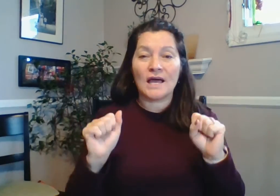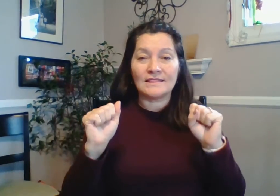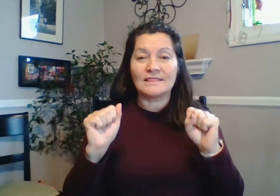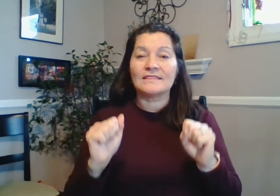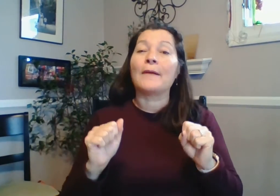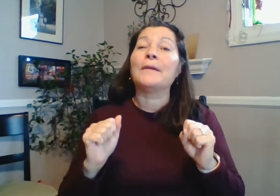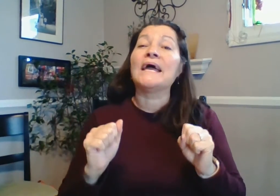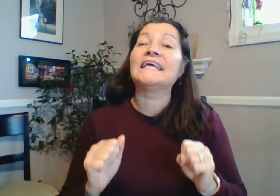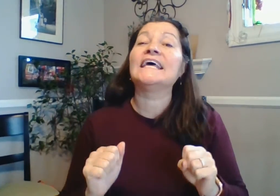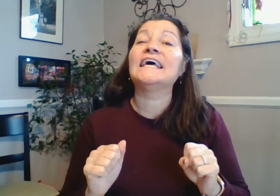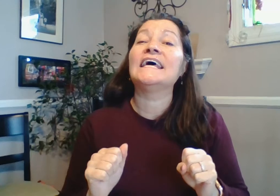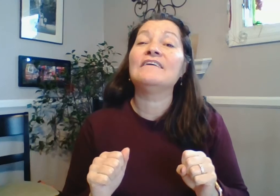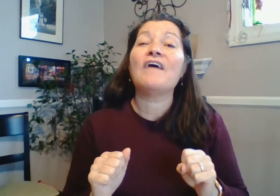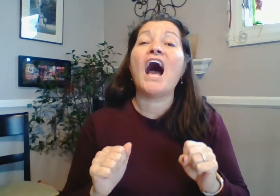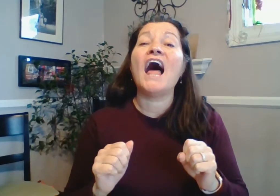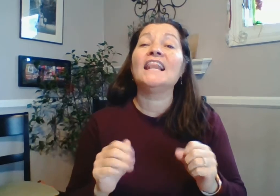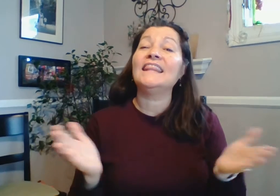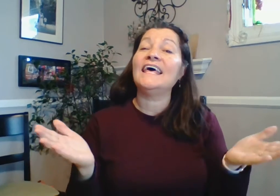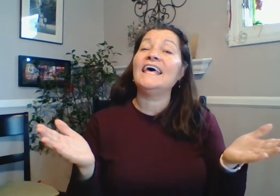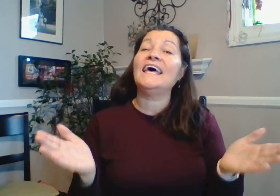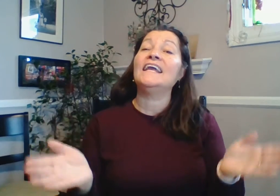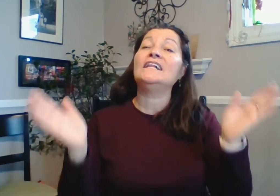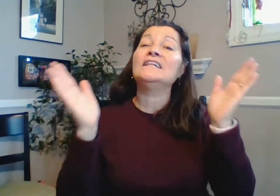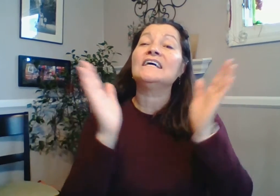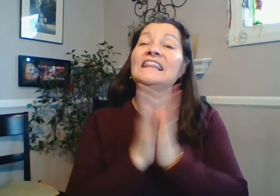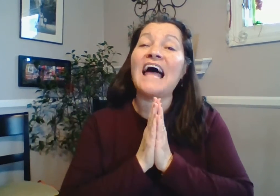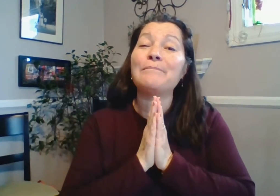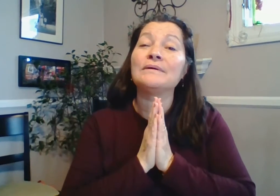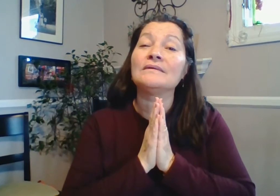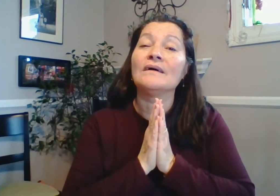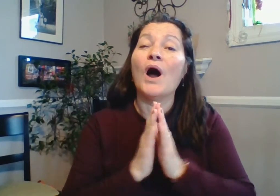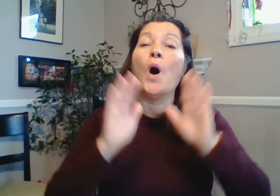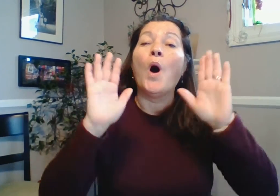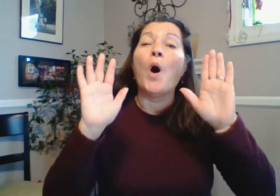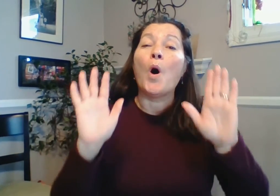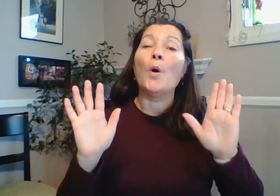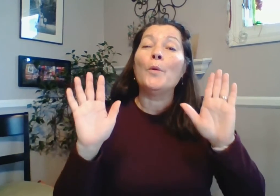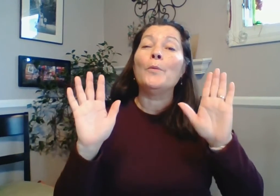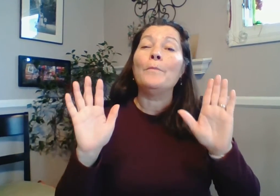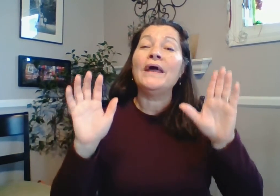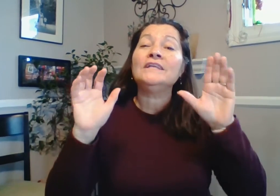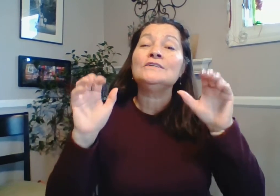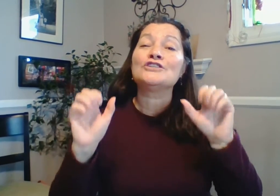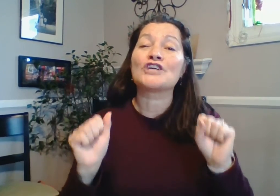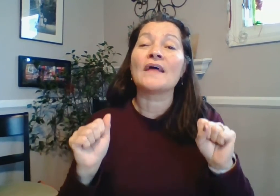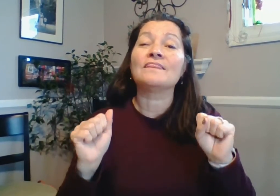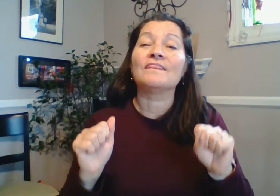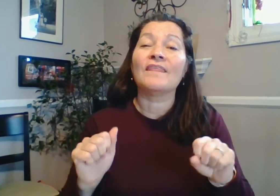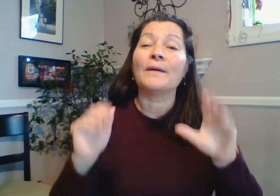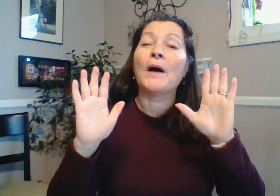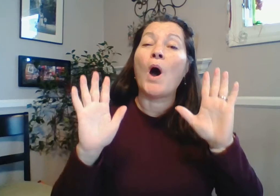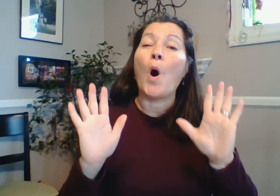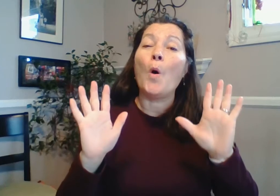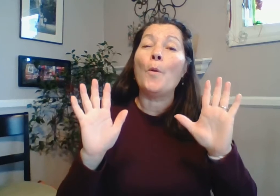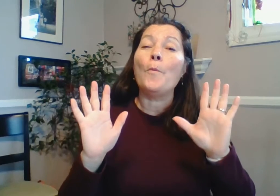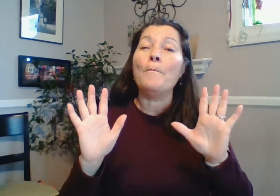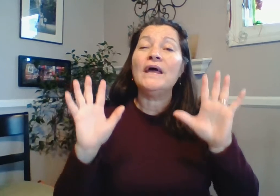shut them, give a little clap. Open, shut them, open,